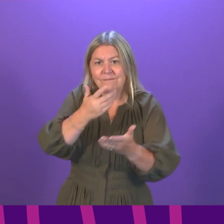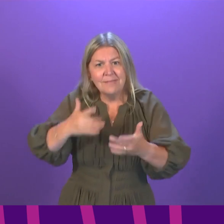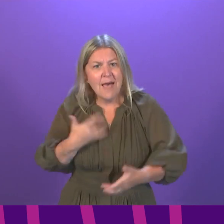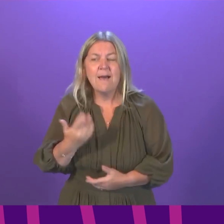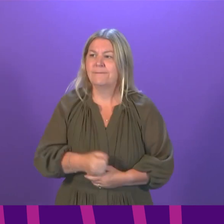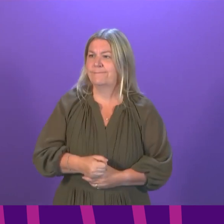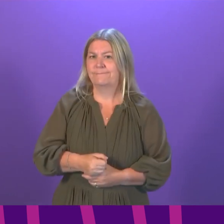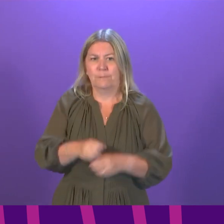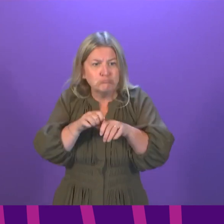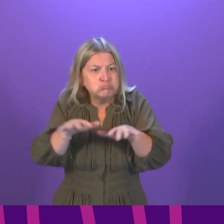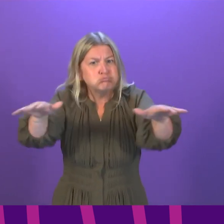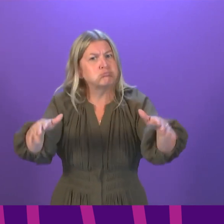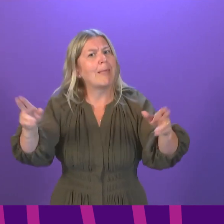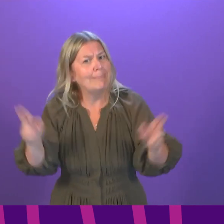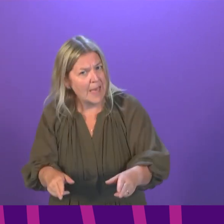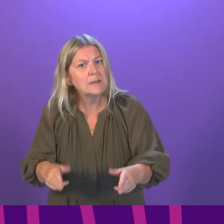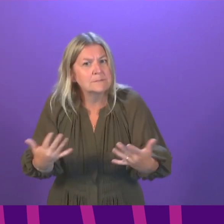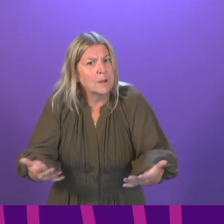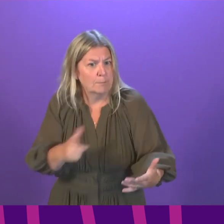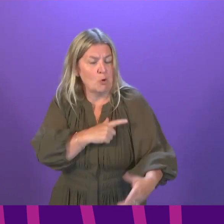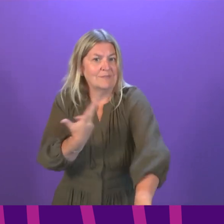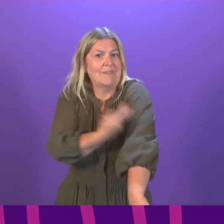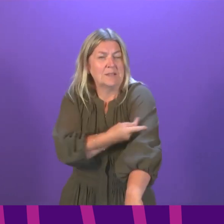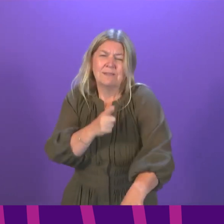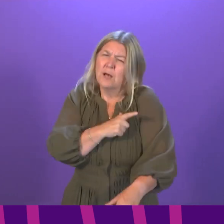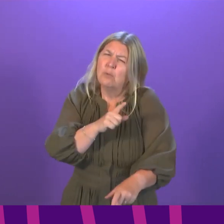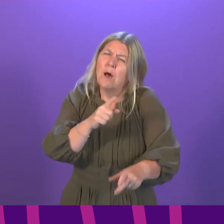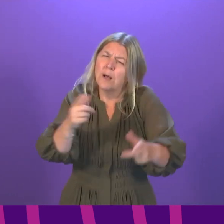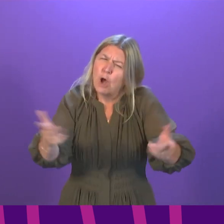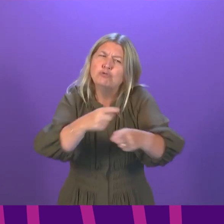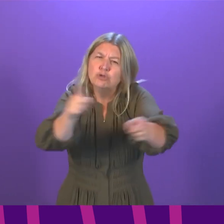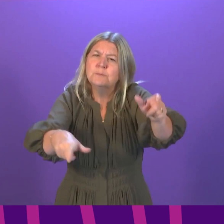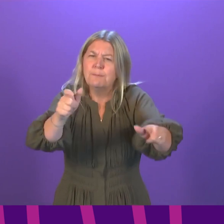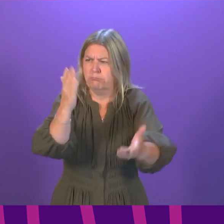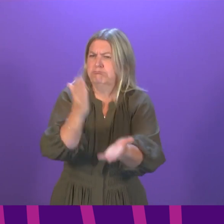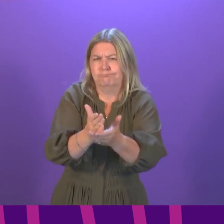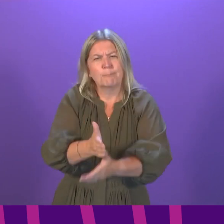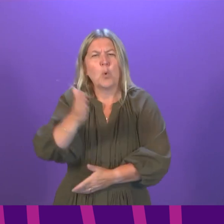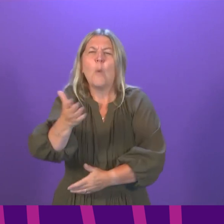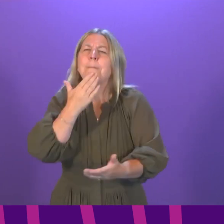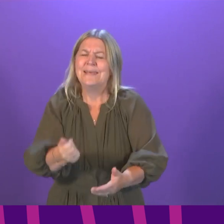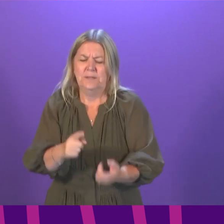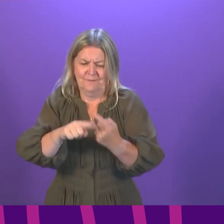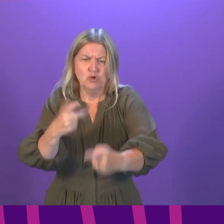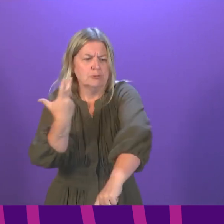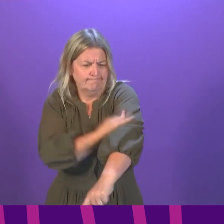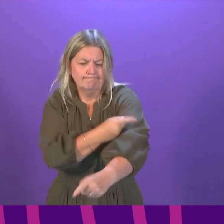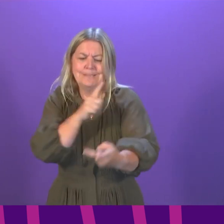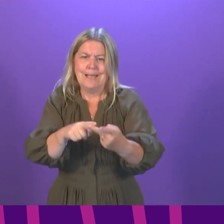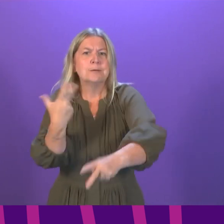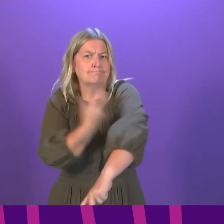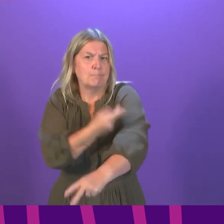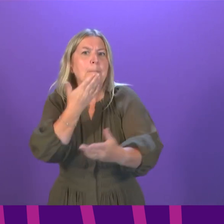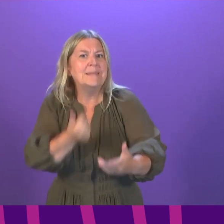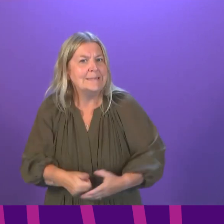That is why I would urge everyone to go out and get it. We are pleased that the Government have listened to our suggestions.